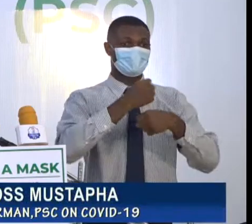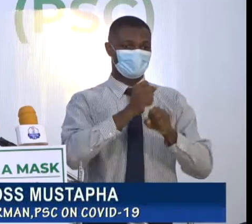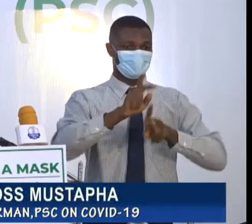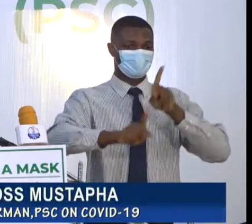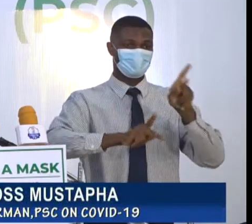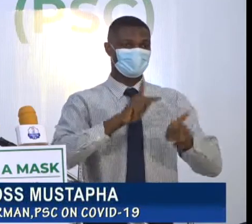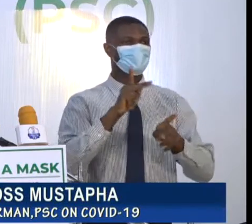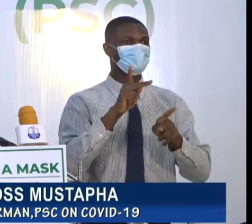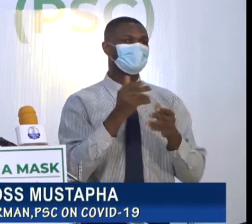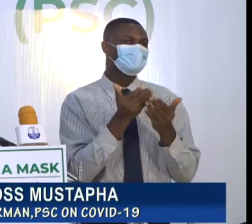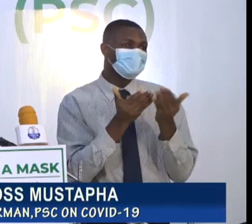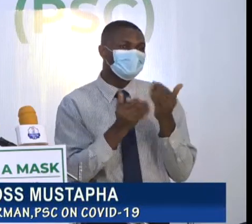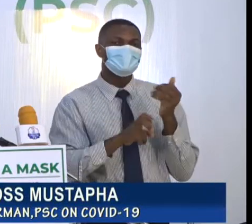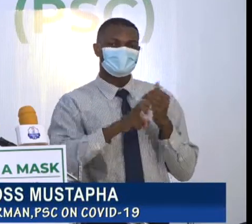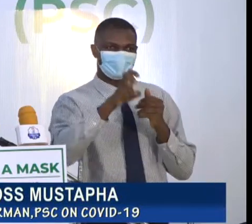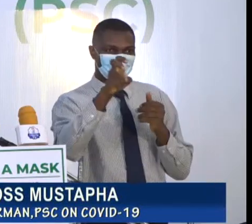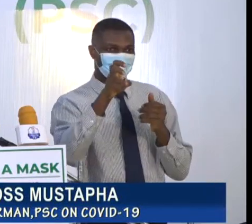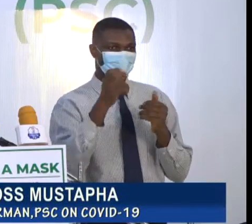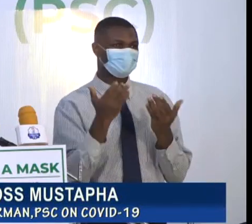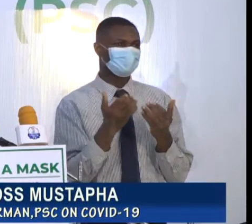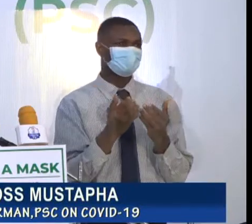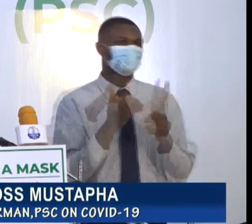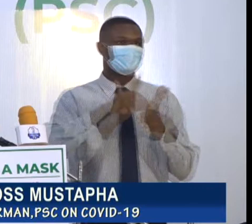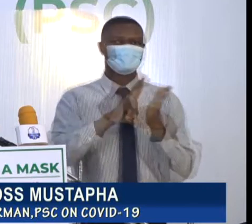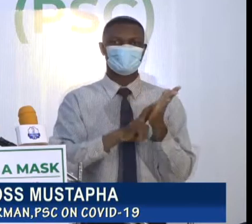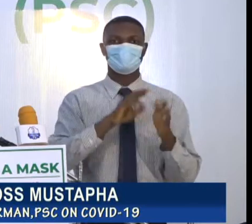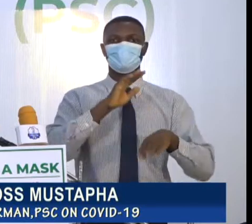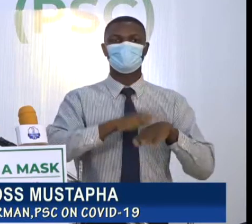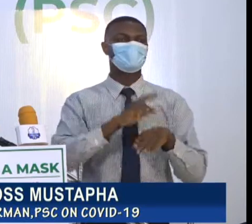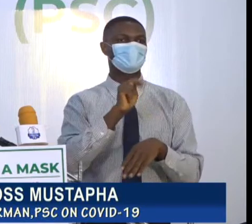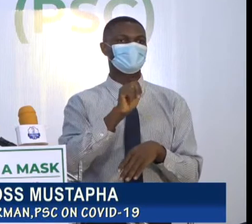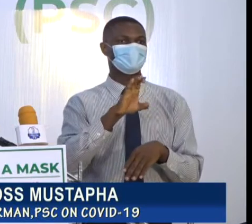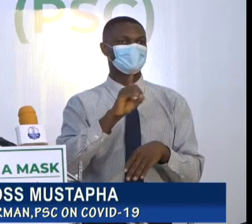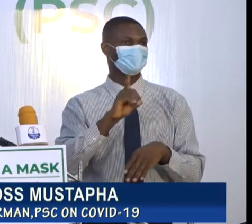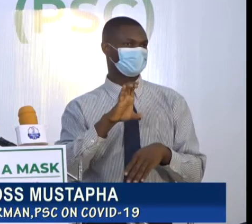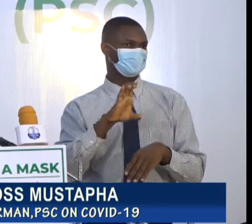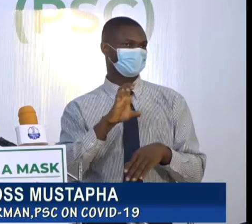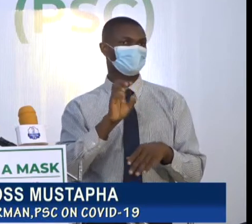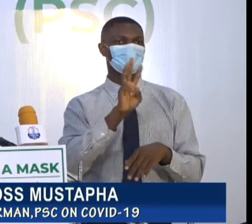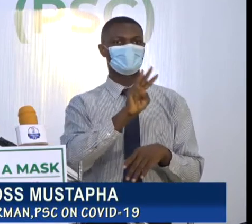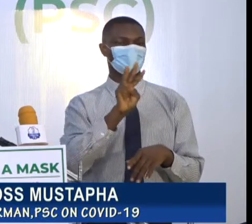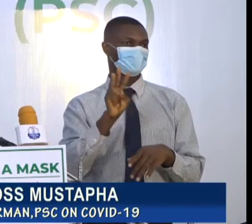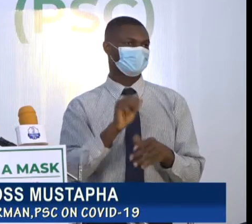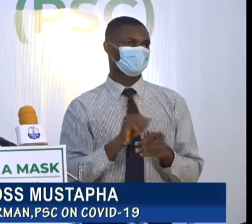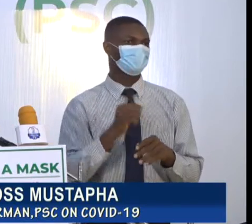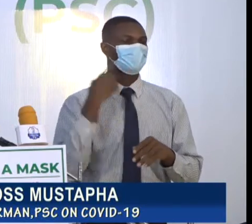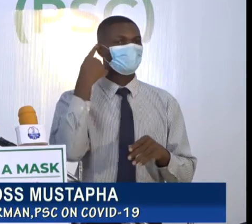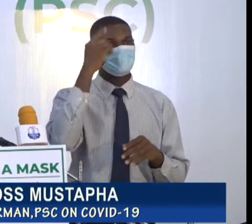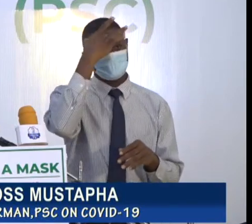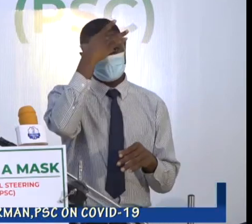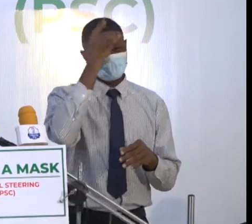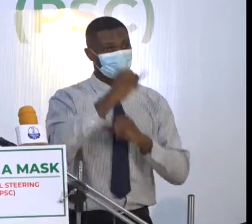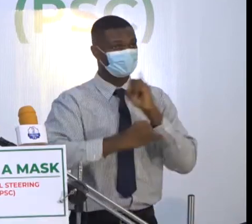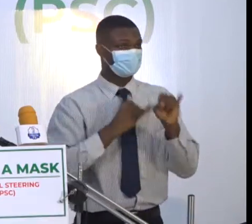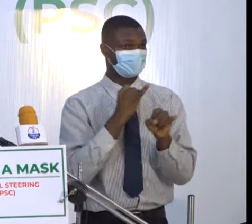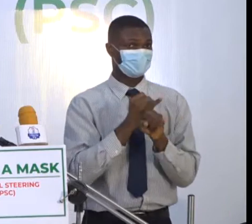This review will be completed in the next two weeks. As a follow-up, the Akanu-EBM International Airport